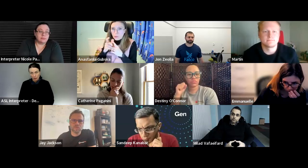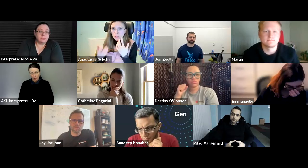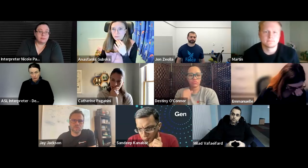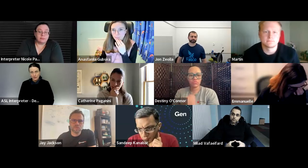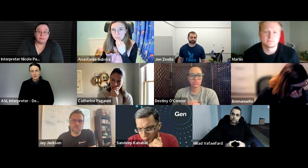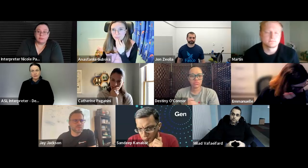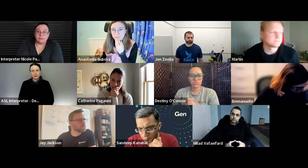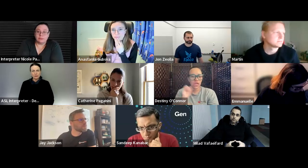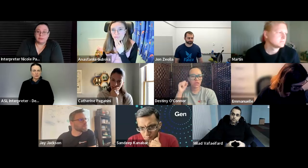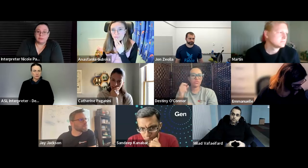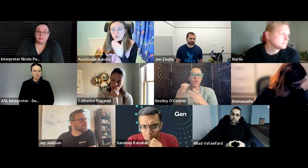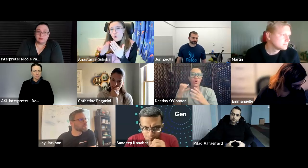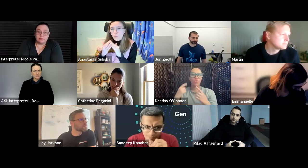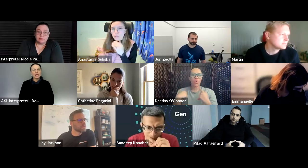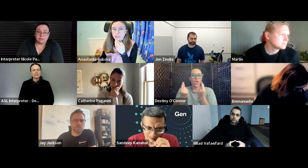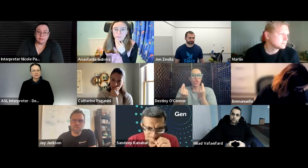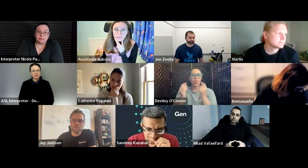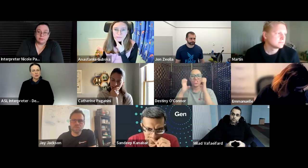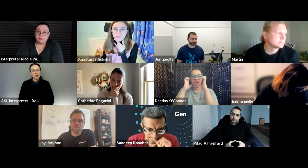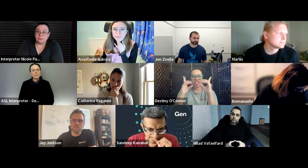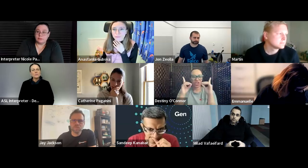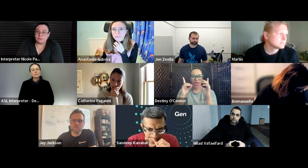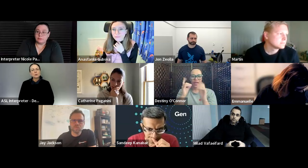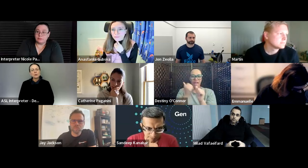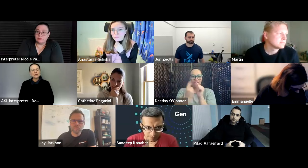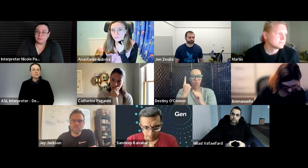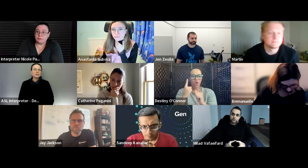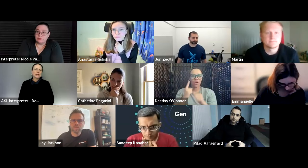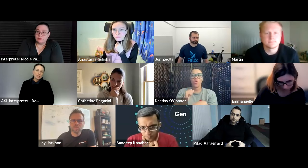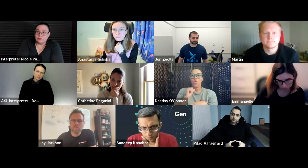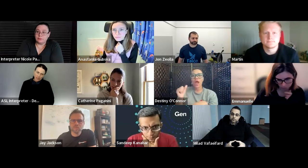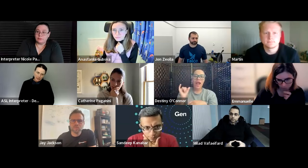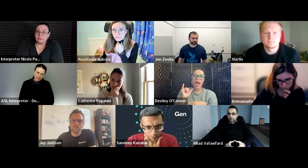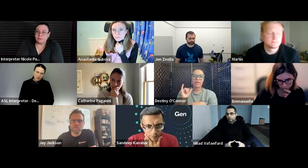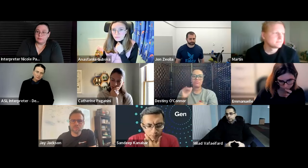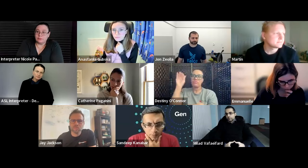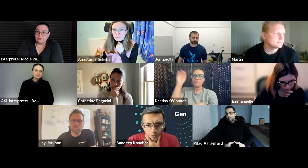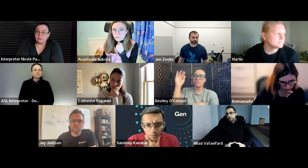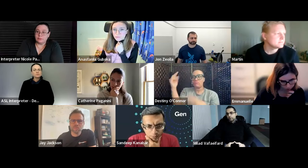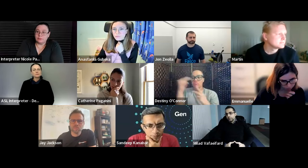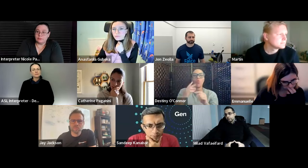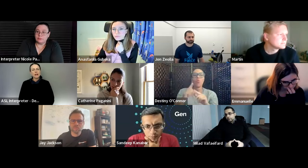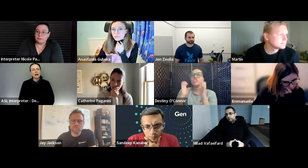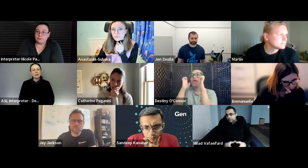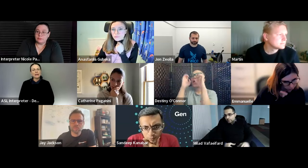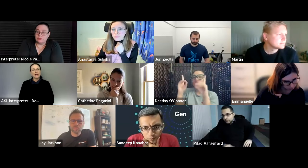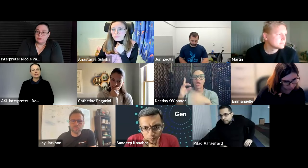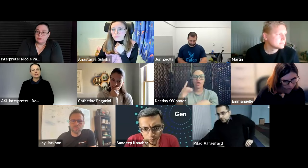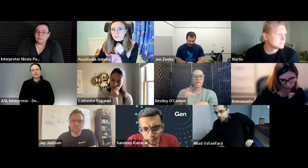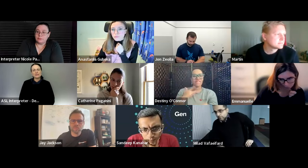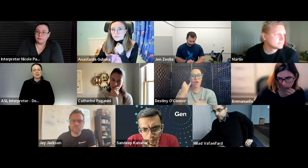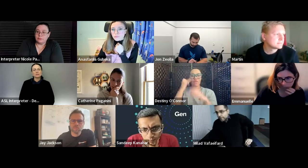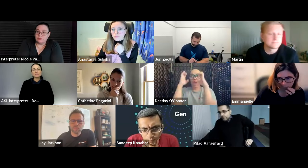network there are resources there yes so what we can do is educate everyone um